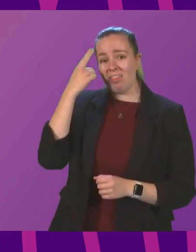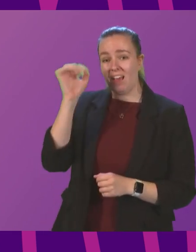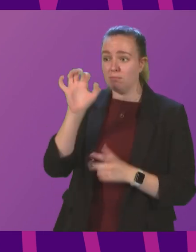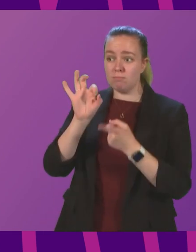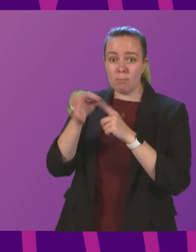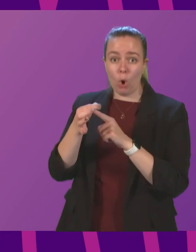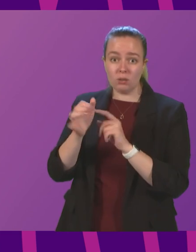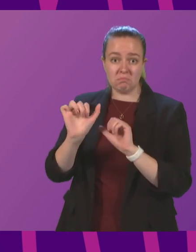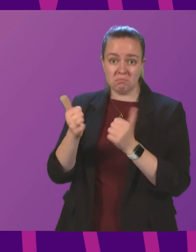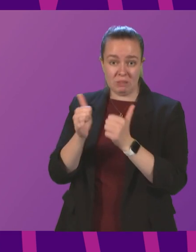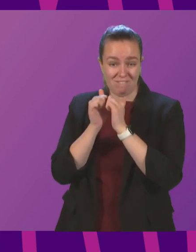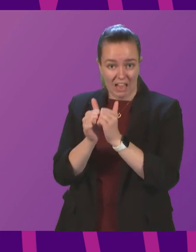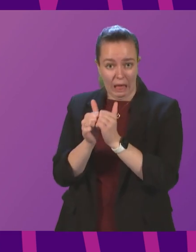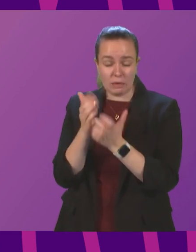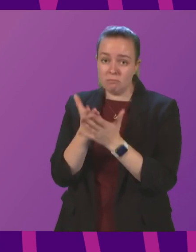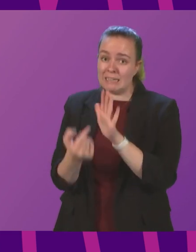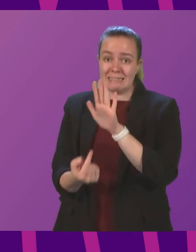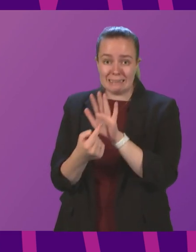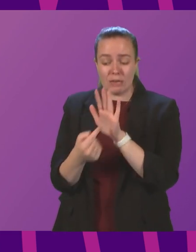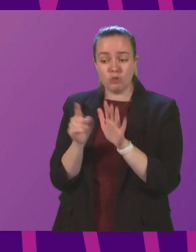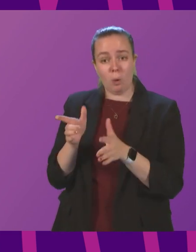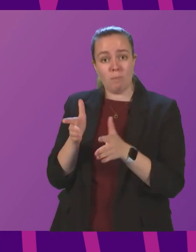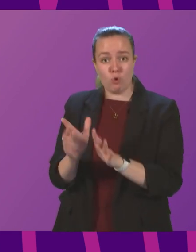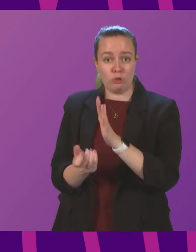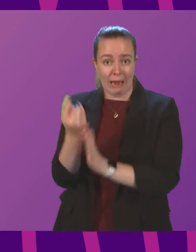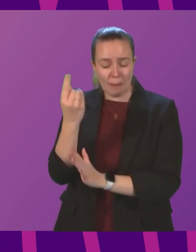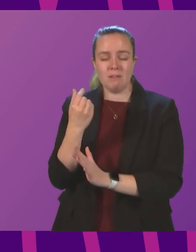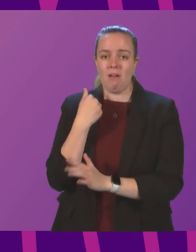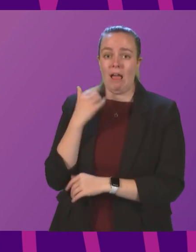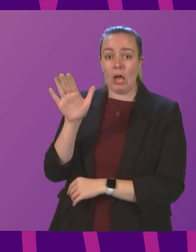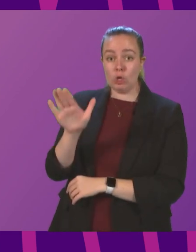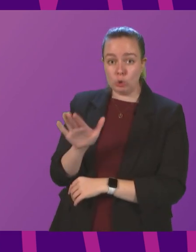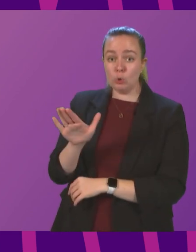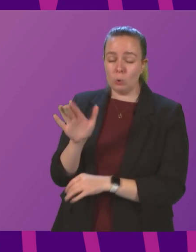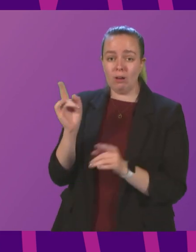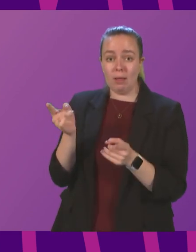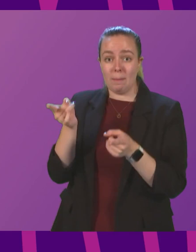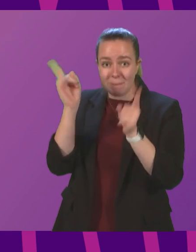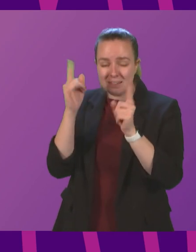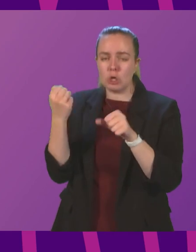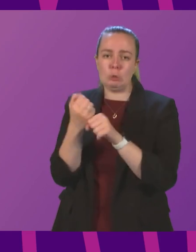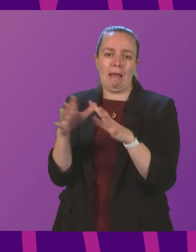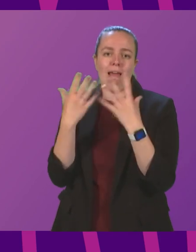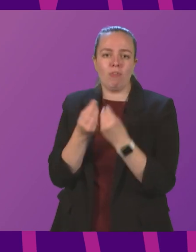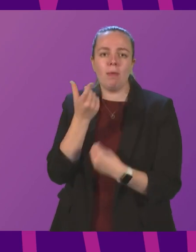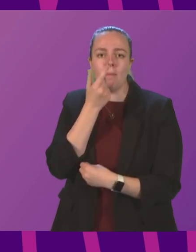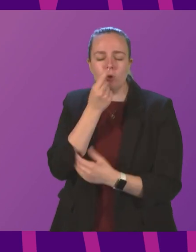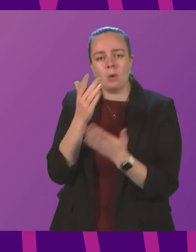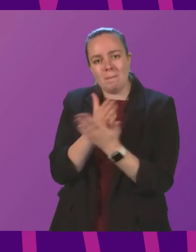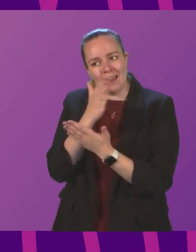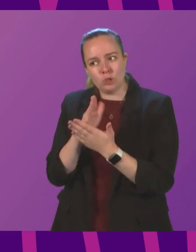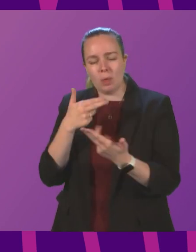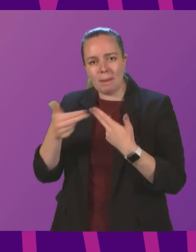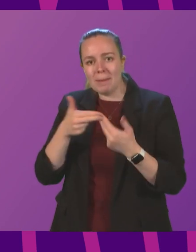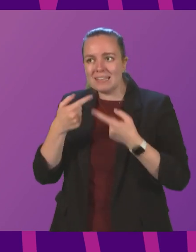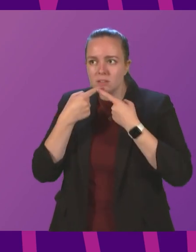is absolutely valid. It's essential that such an approach is taken, and I assure her that ministers and officials are doing all that they can to make sure that message is